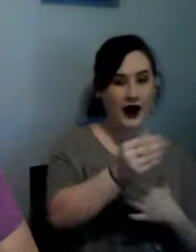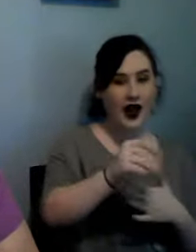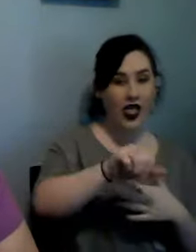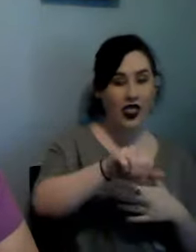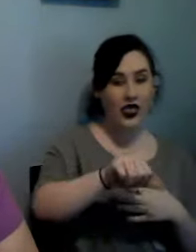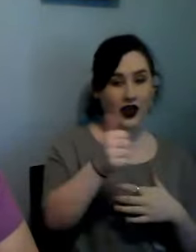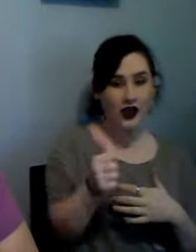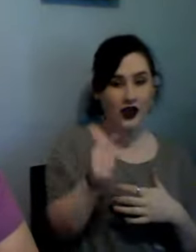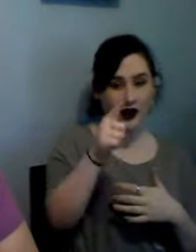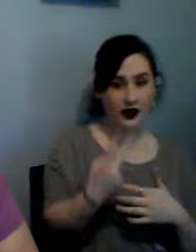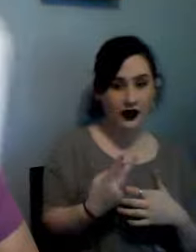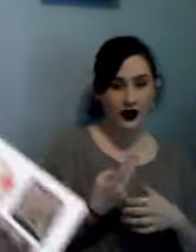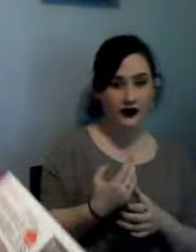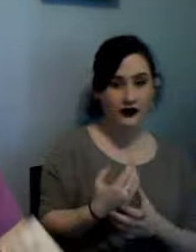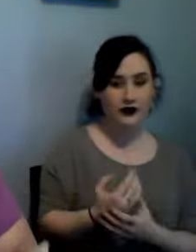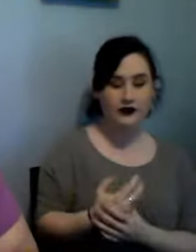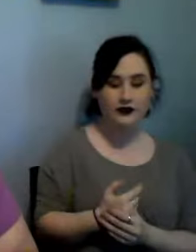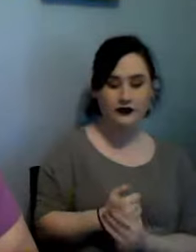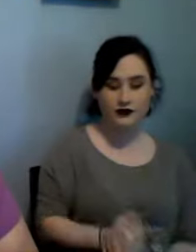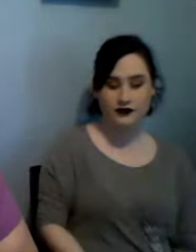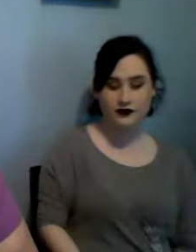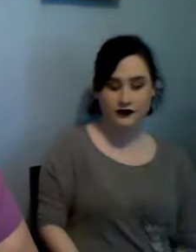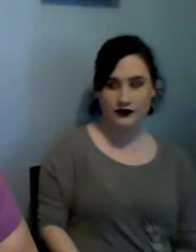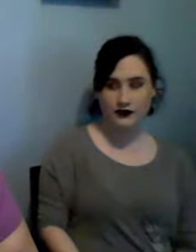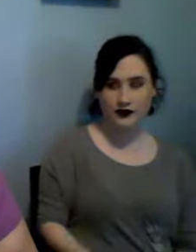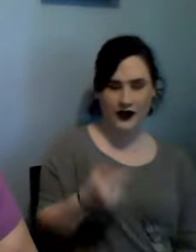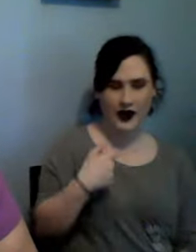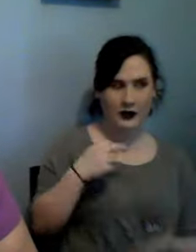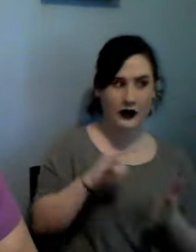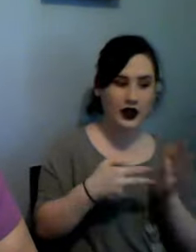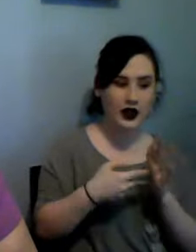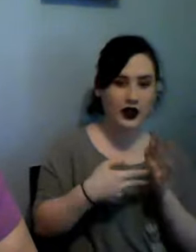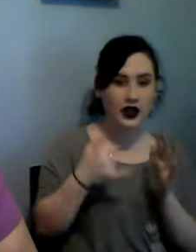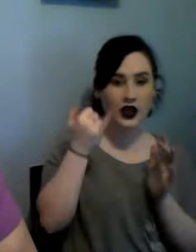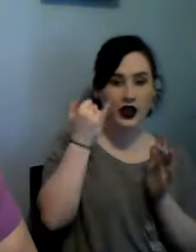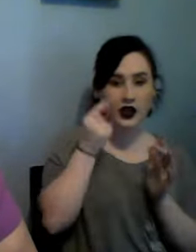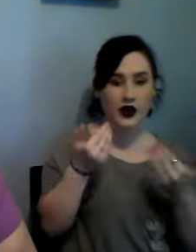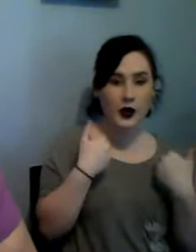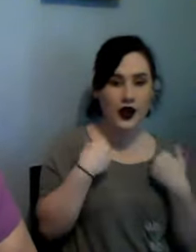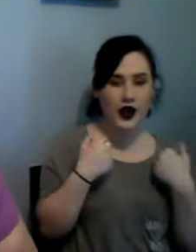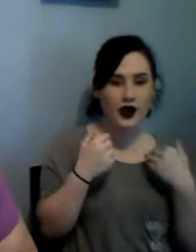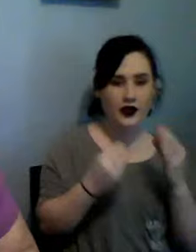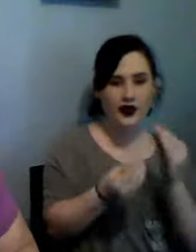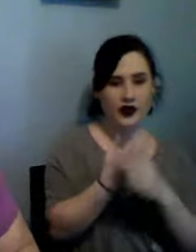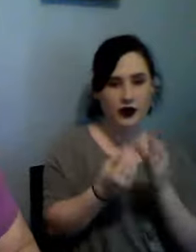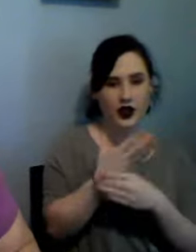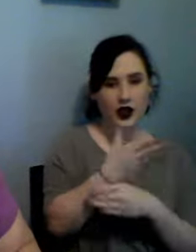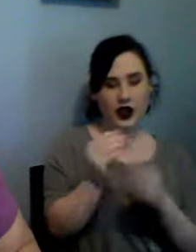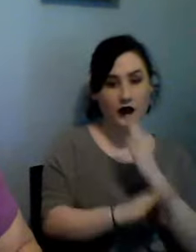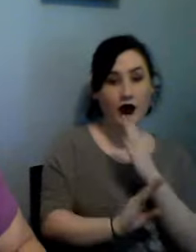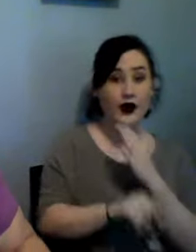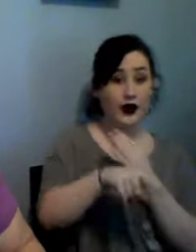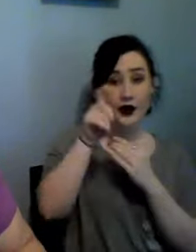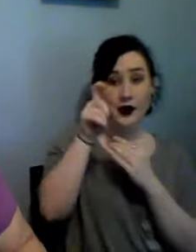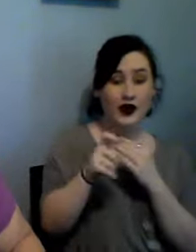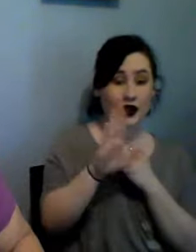I mean if you have a summer I mean a spring and fall you have to have your summer and winter I mean that's just not right